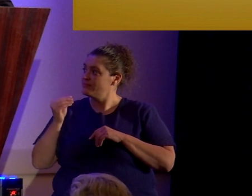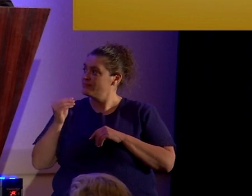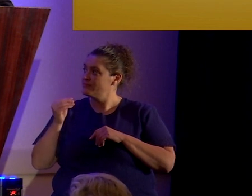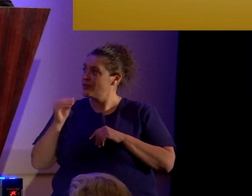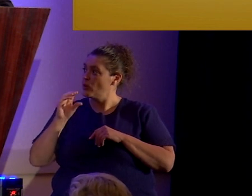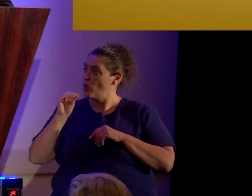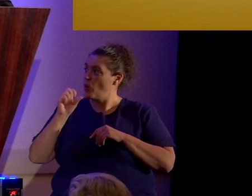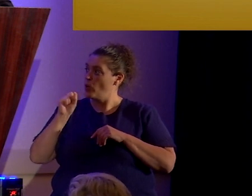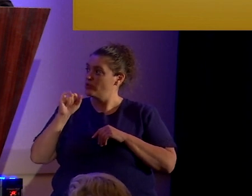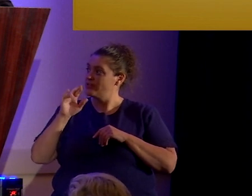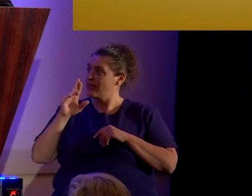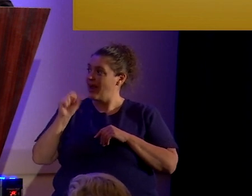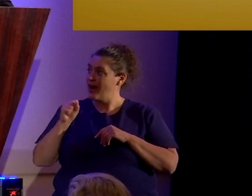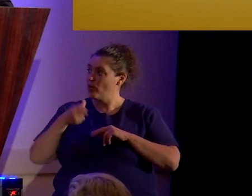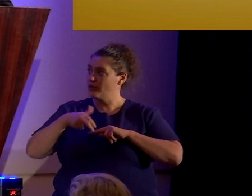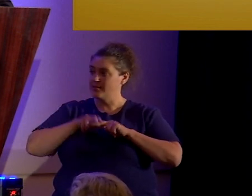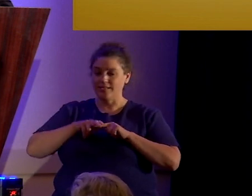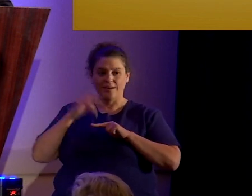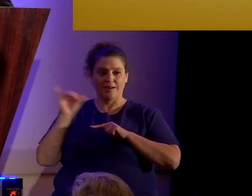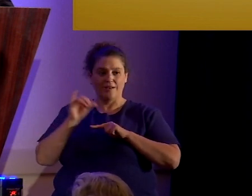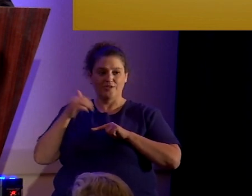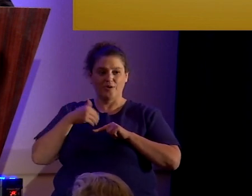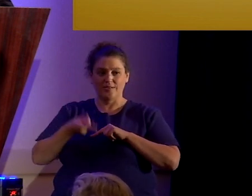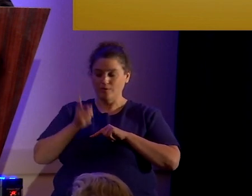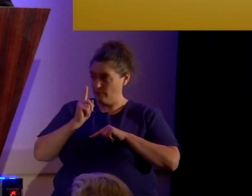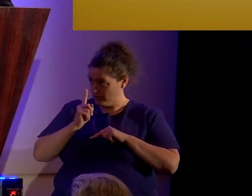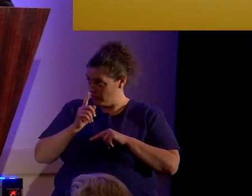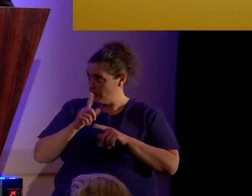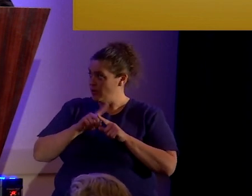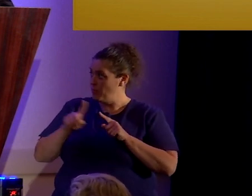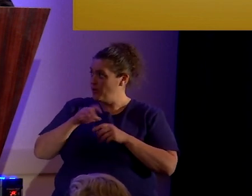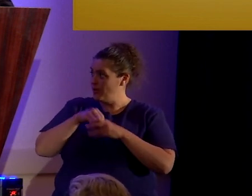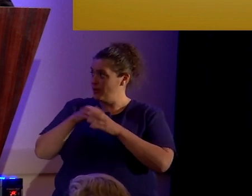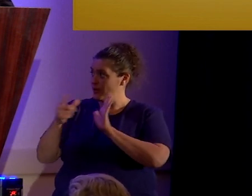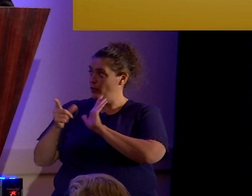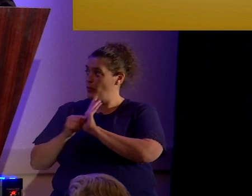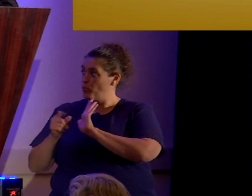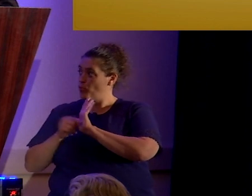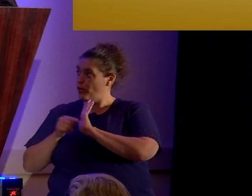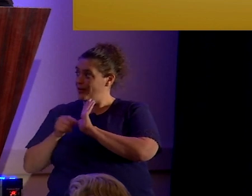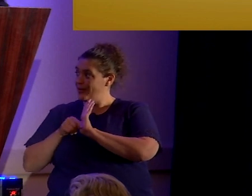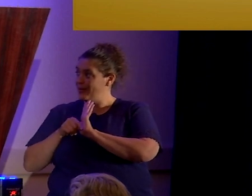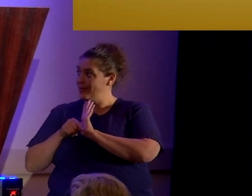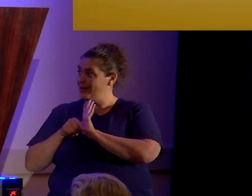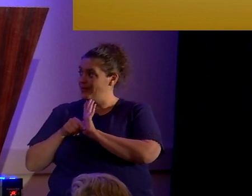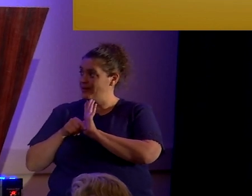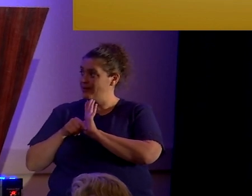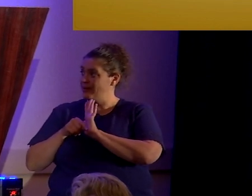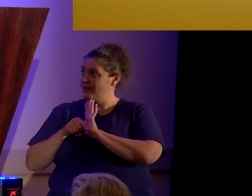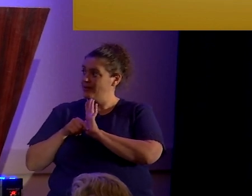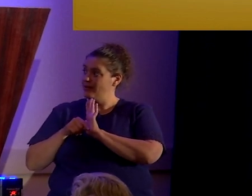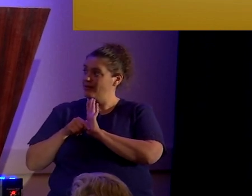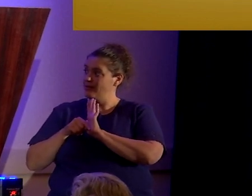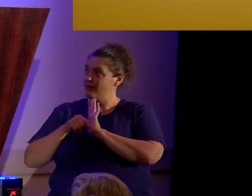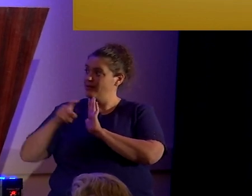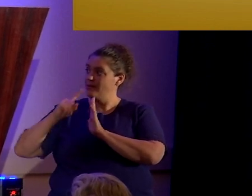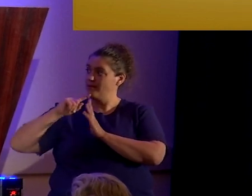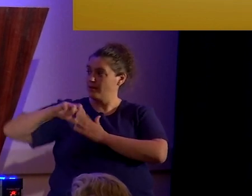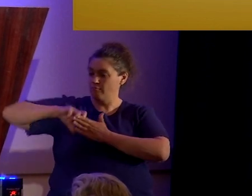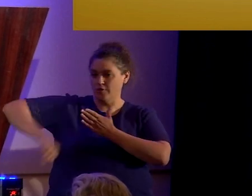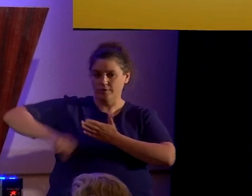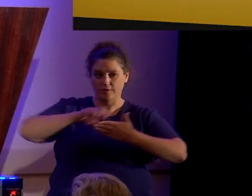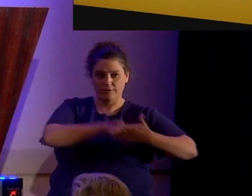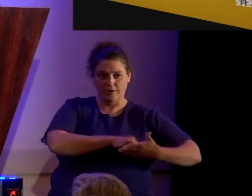Osiris seated also should have an erection, but in the printed, uh, versions, they are sexless.